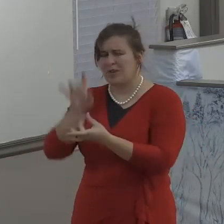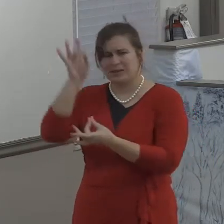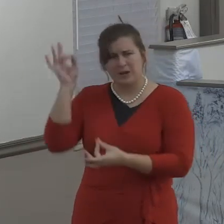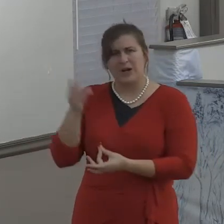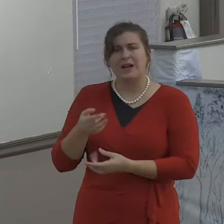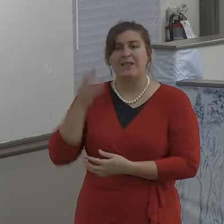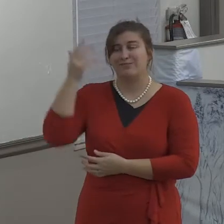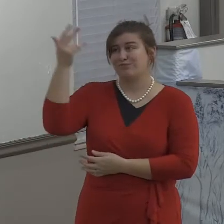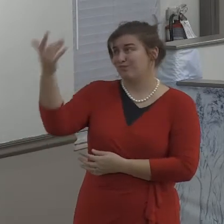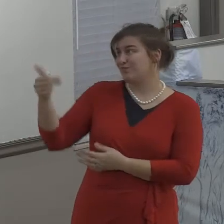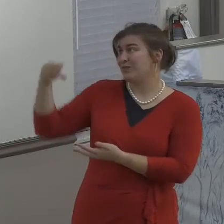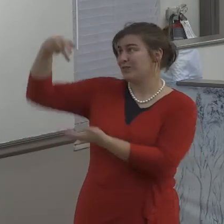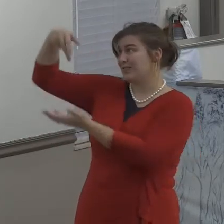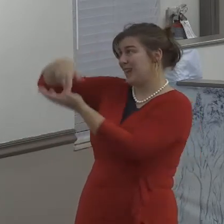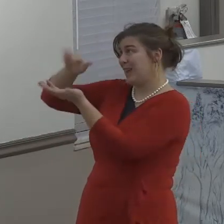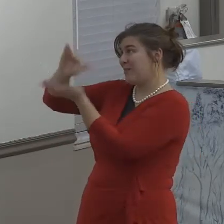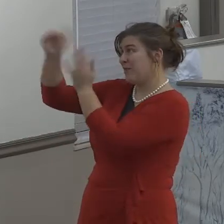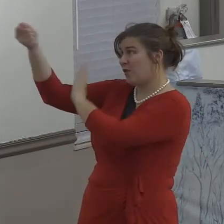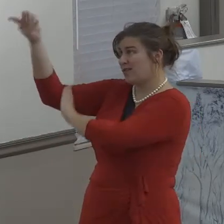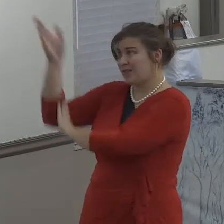Well, I'm not preaching to anybody. Everybody,